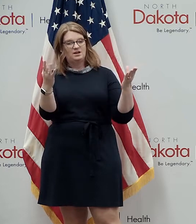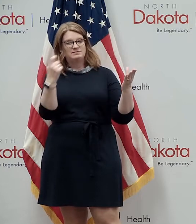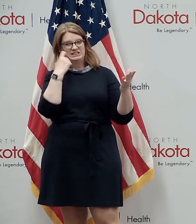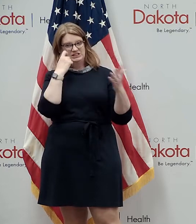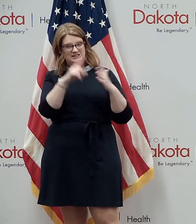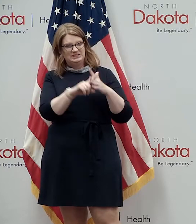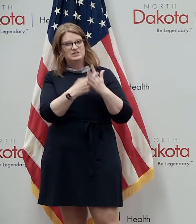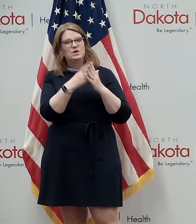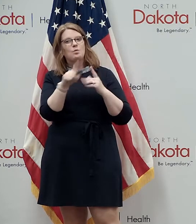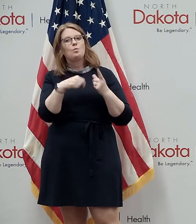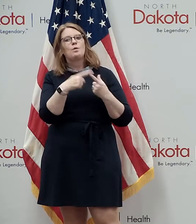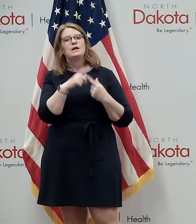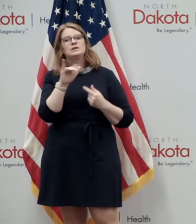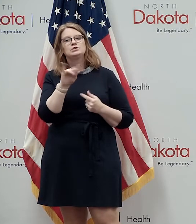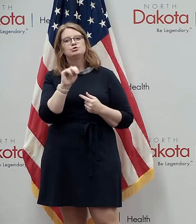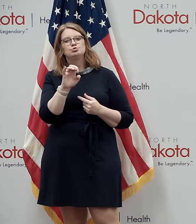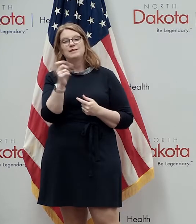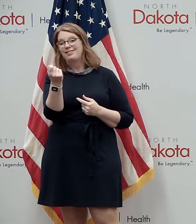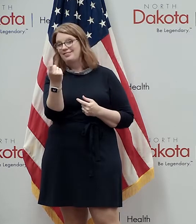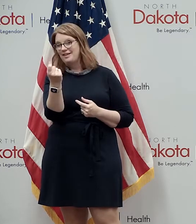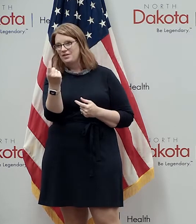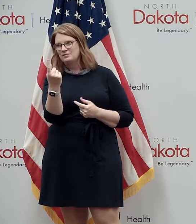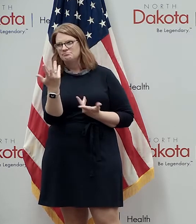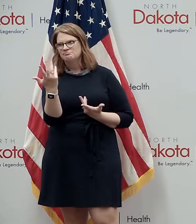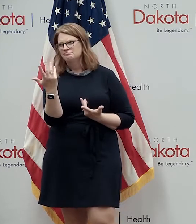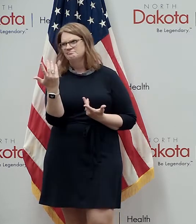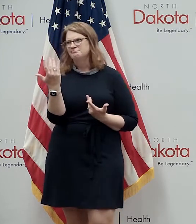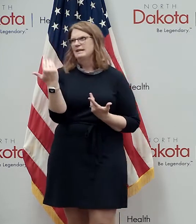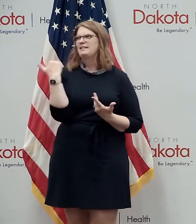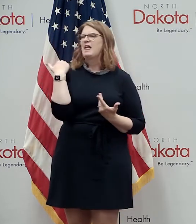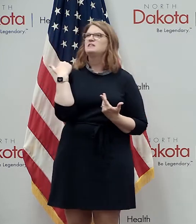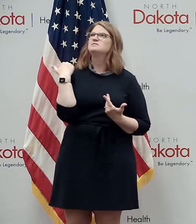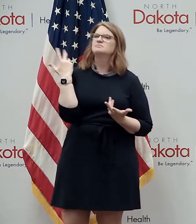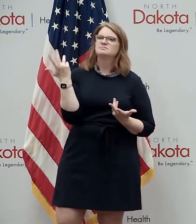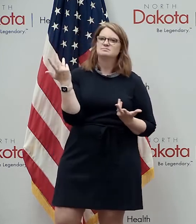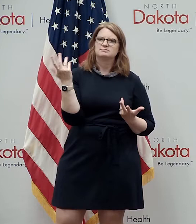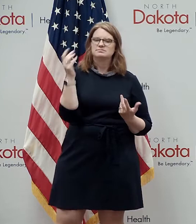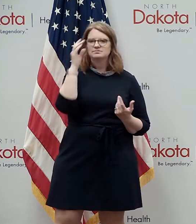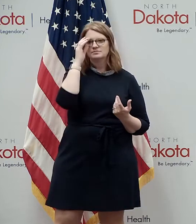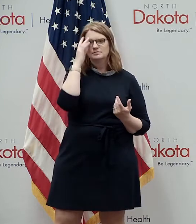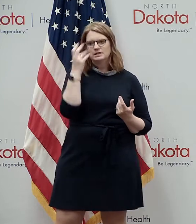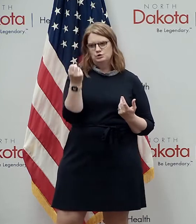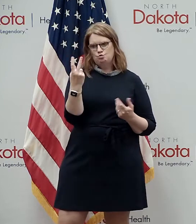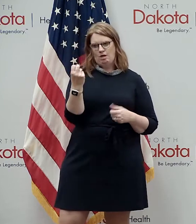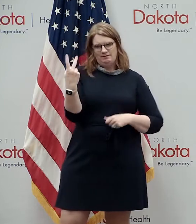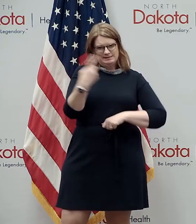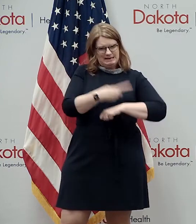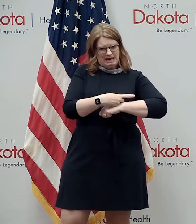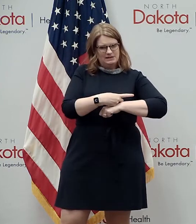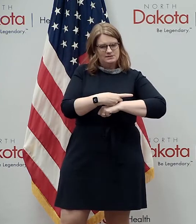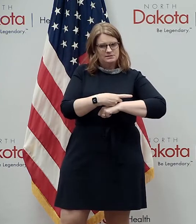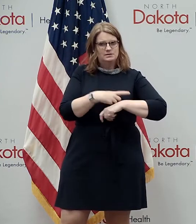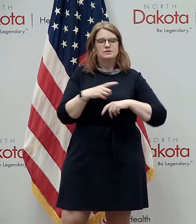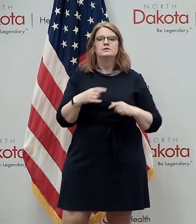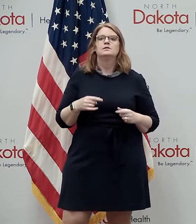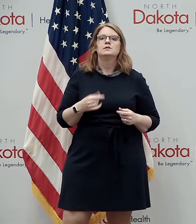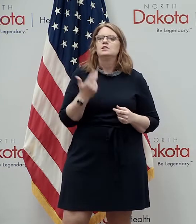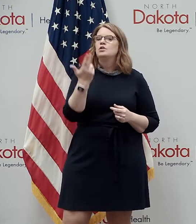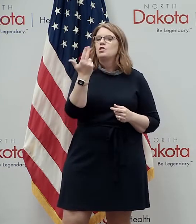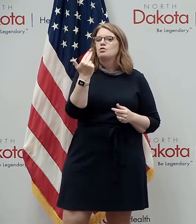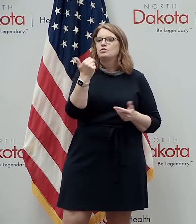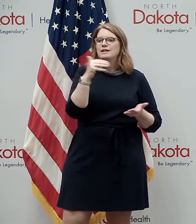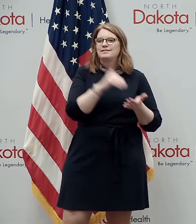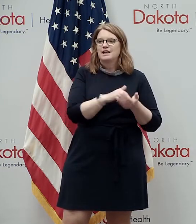11th so this is just in the last uh you know 12 days uh 13